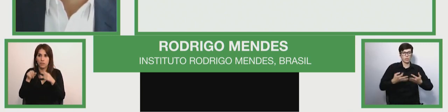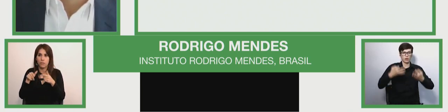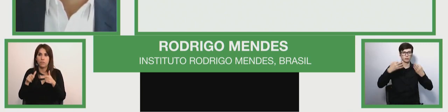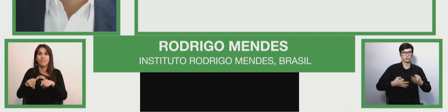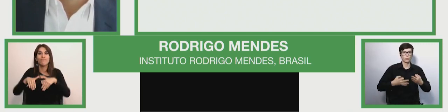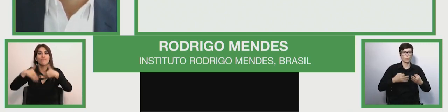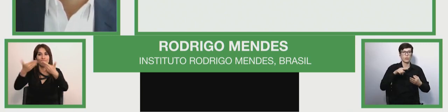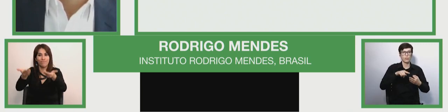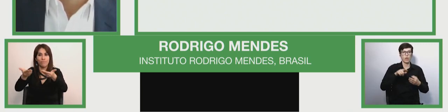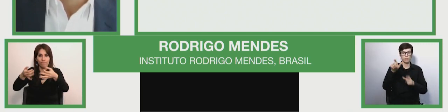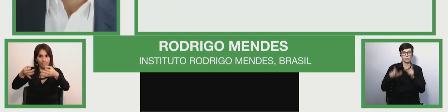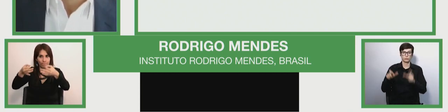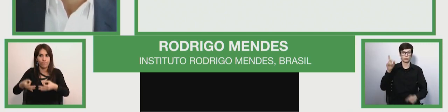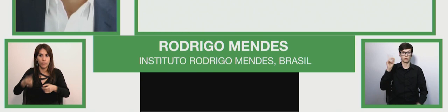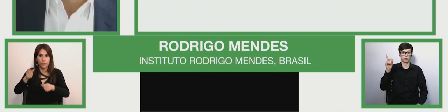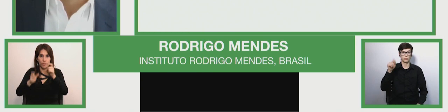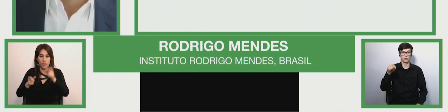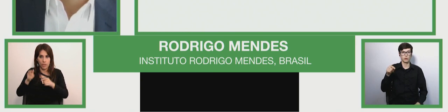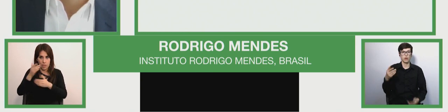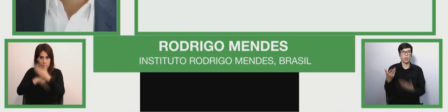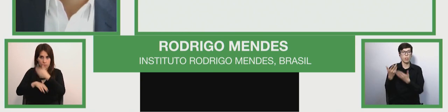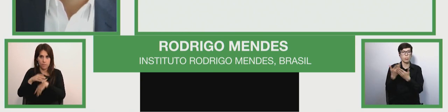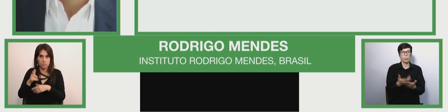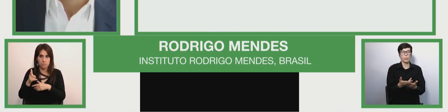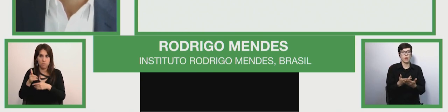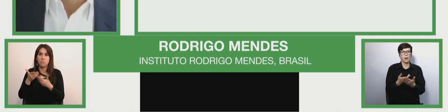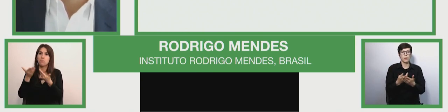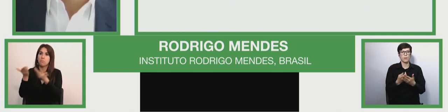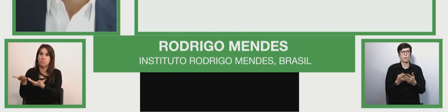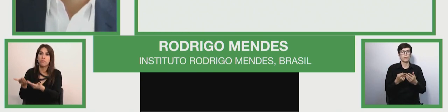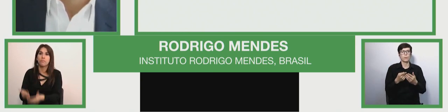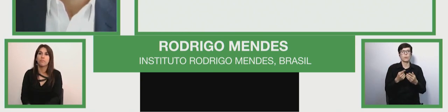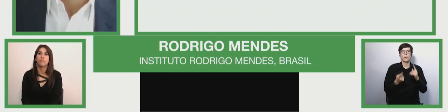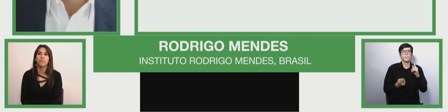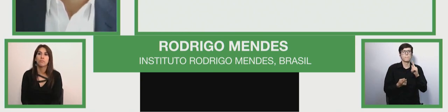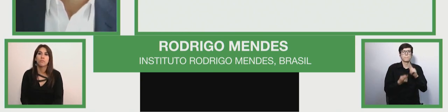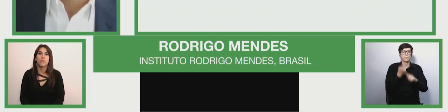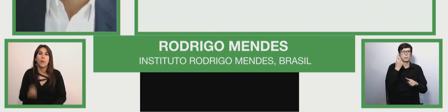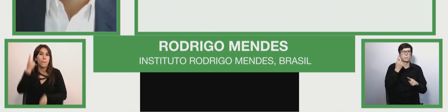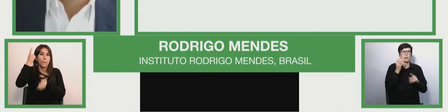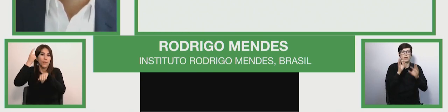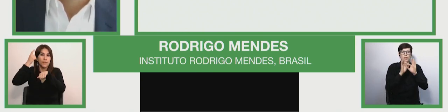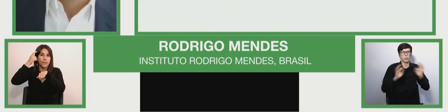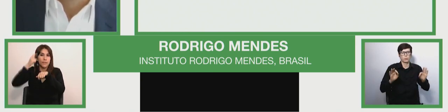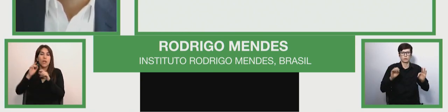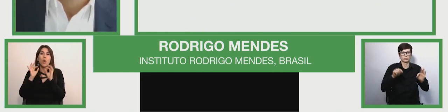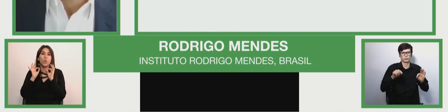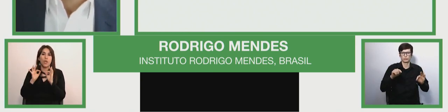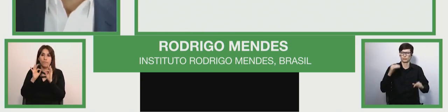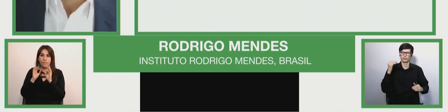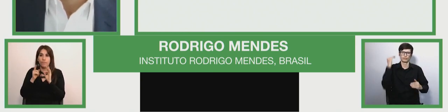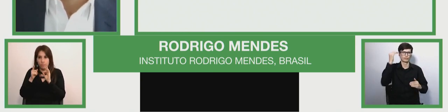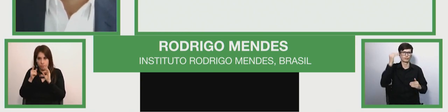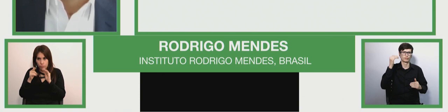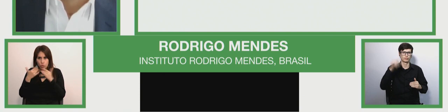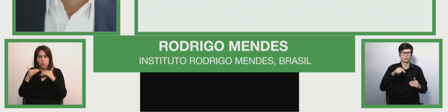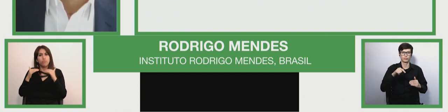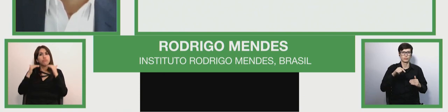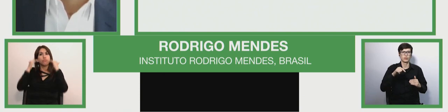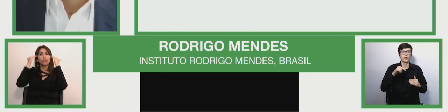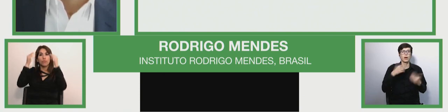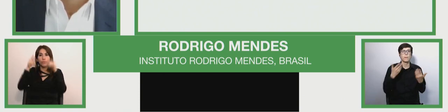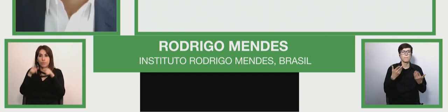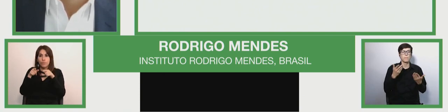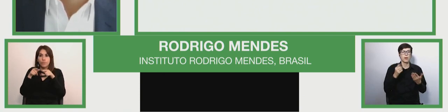el instituto rodrigo mendez mendez es una organización sin sin fines de lucro con la misión de garantizar